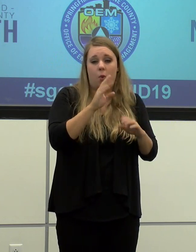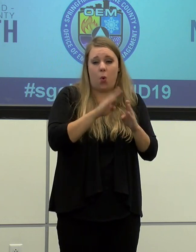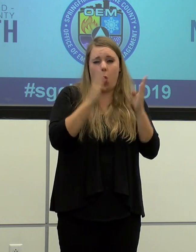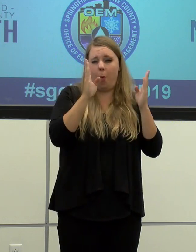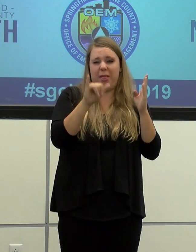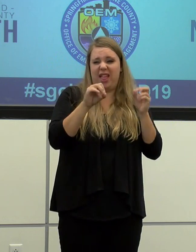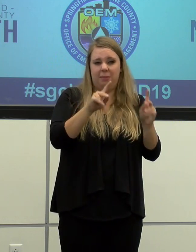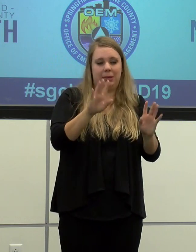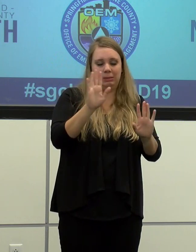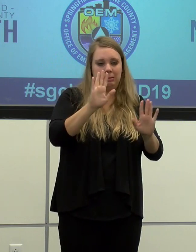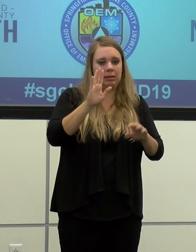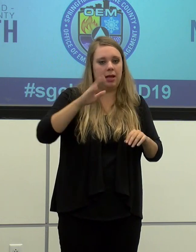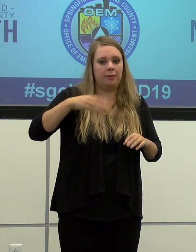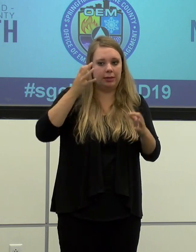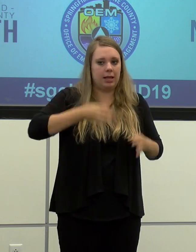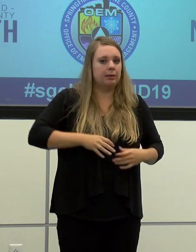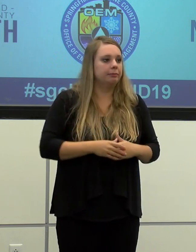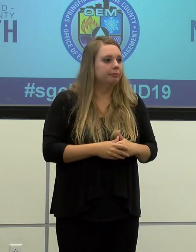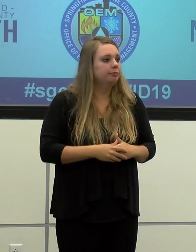that door.